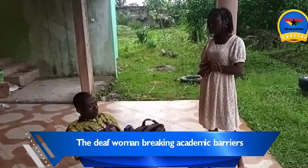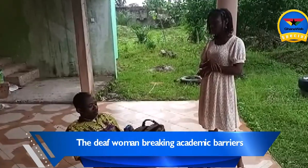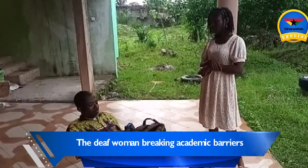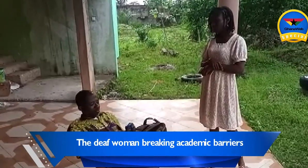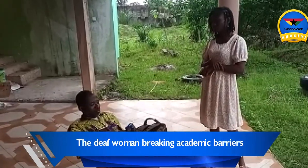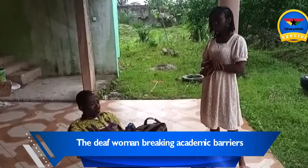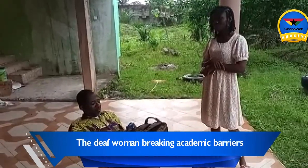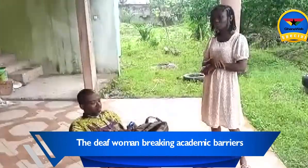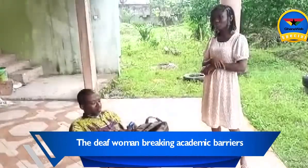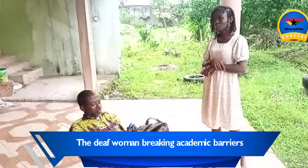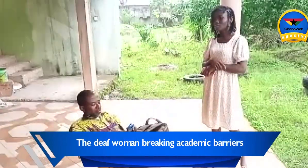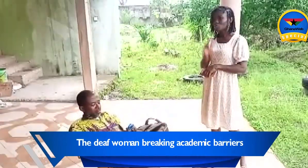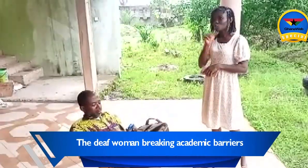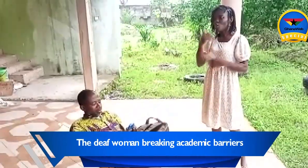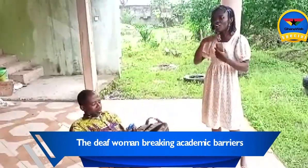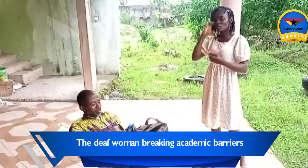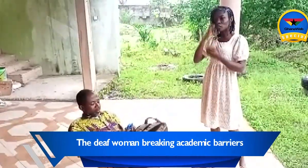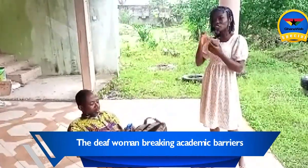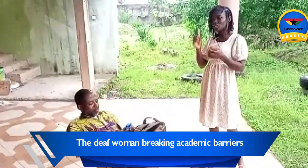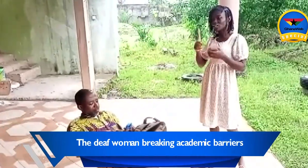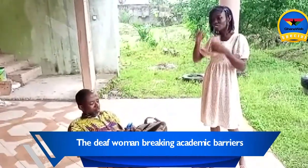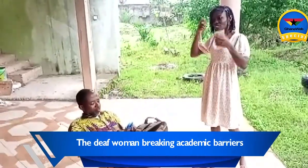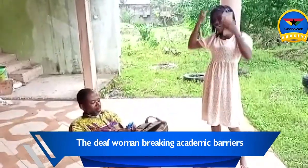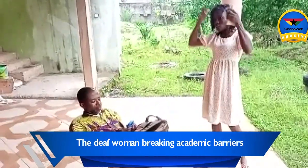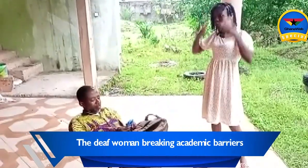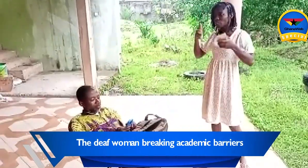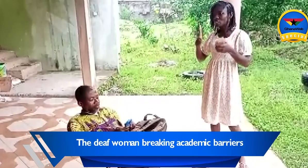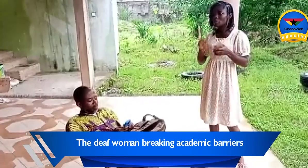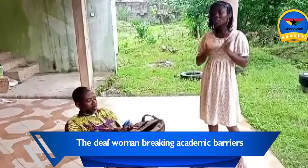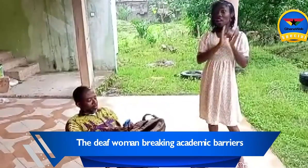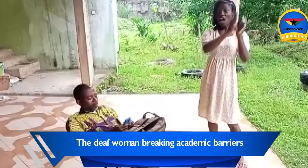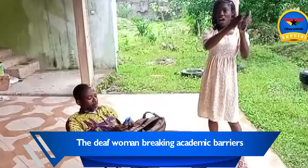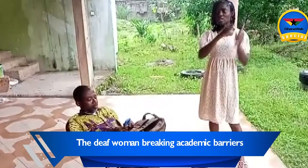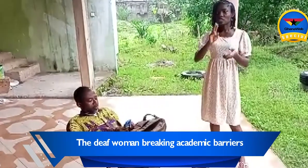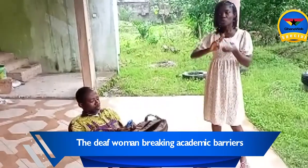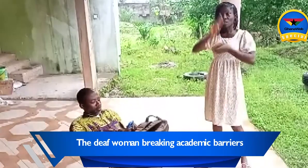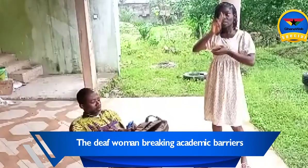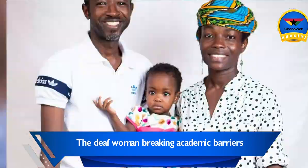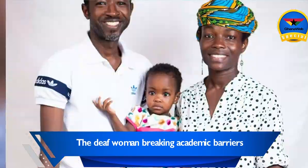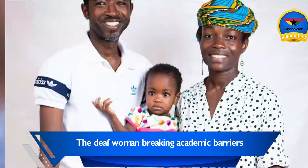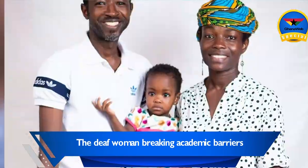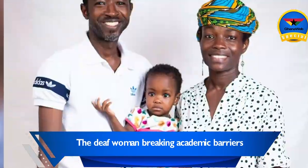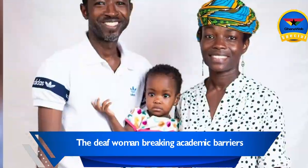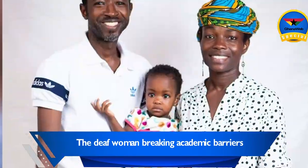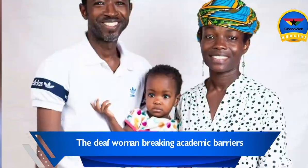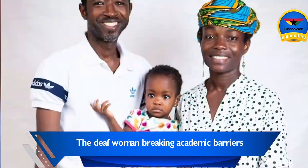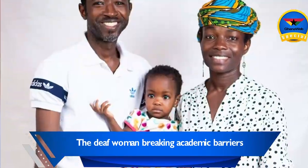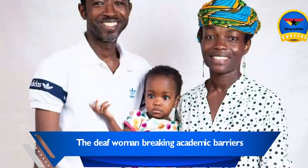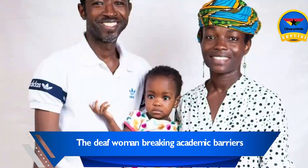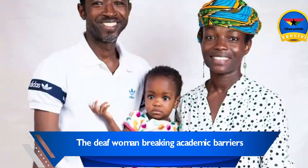impaired, they do not have a lot of information. And this has become a hindrance to their development. He